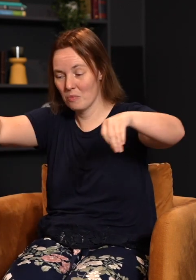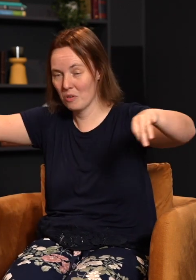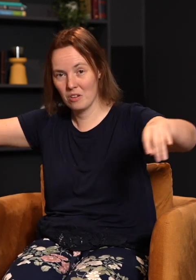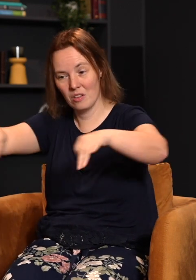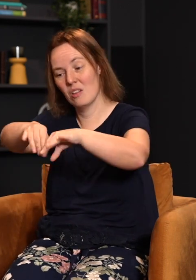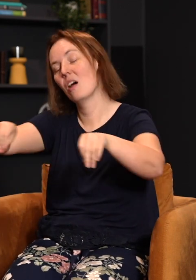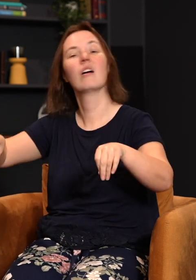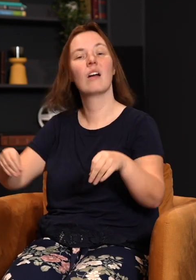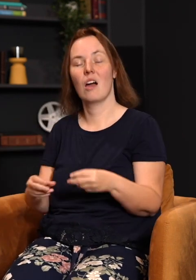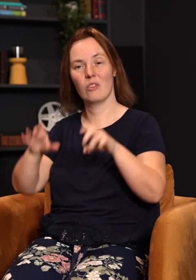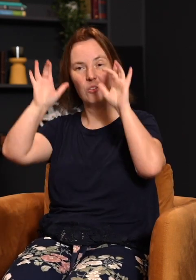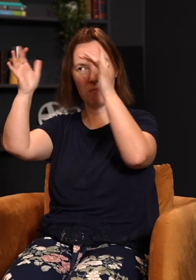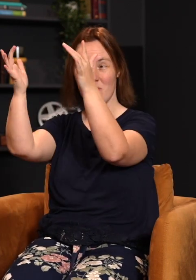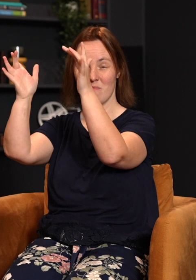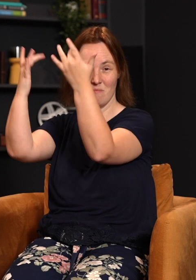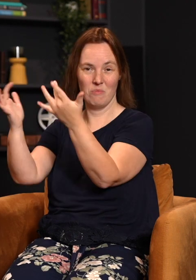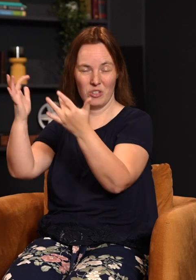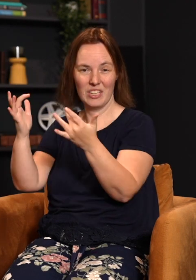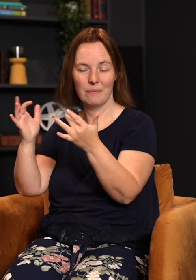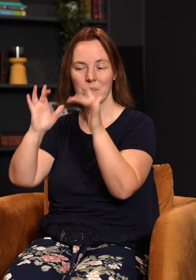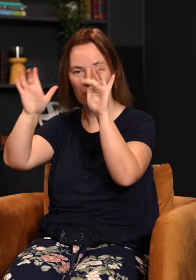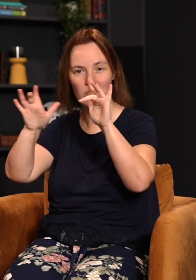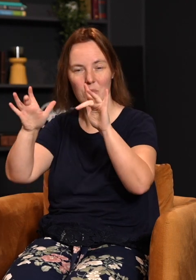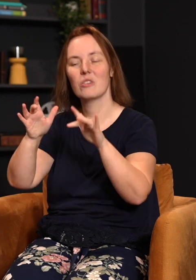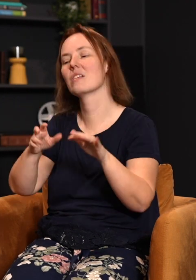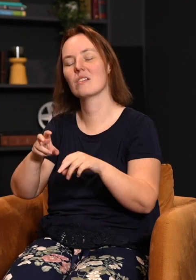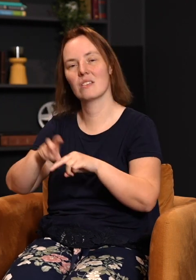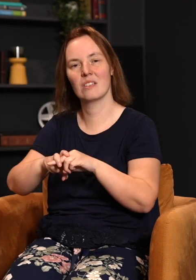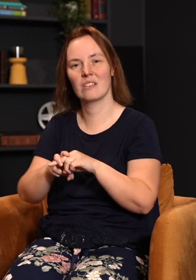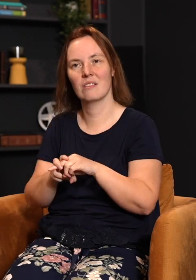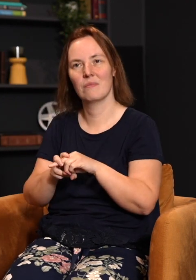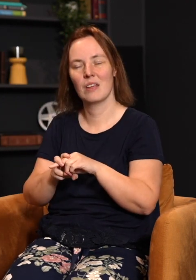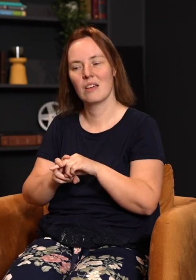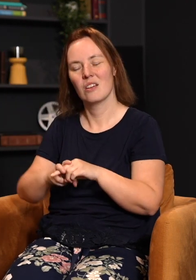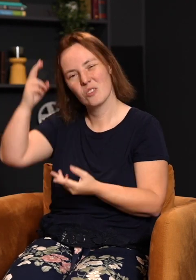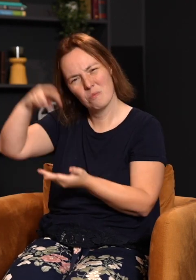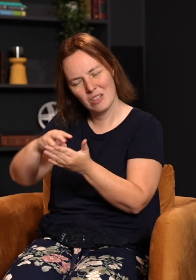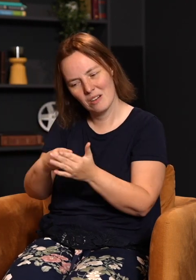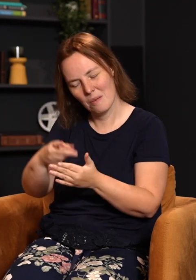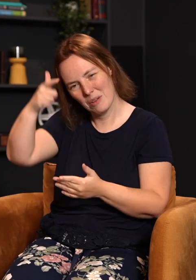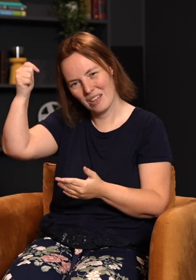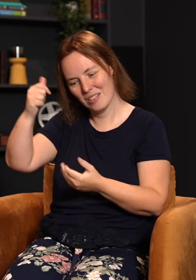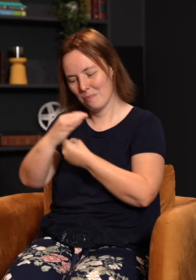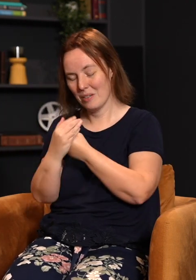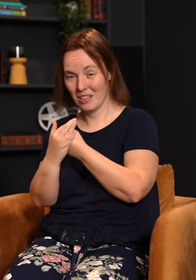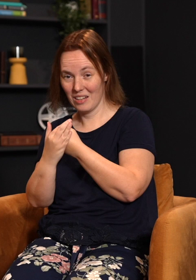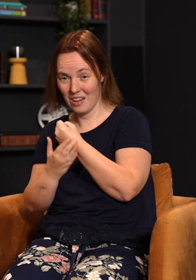the mercy seat. And so the mercy seat was being sprinkled with the blood, meaning that because blood was shed to